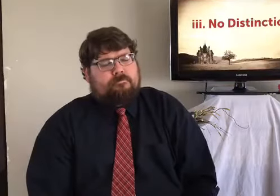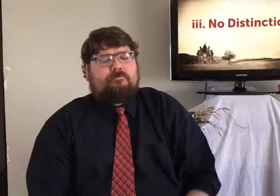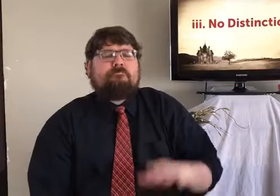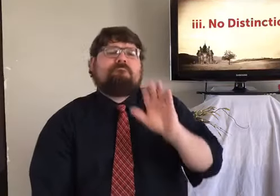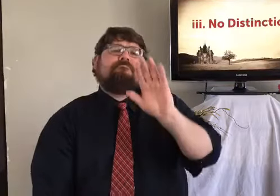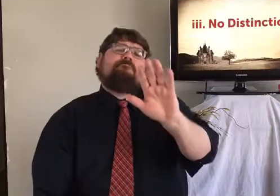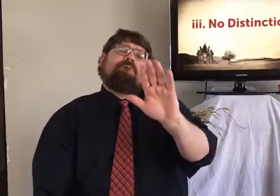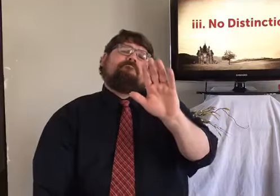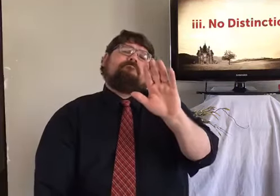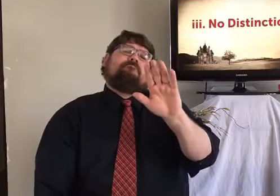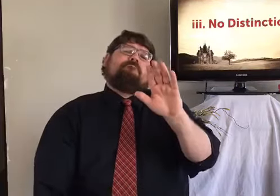and actions.